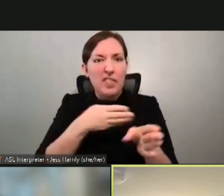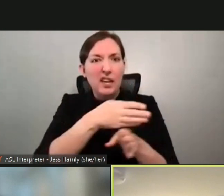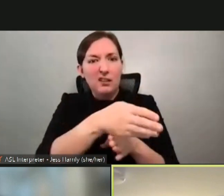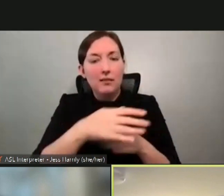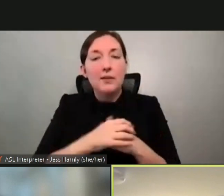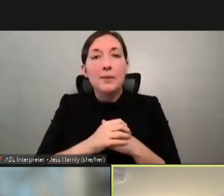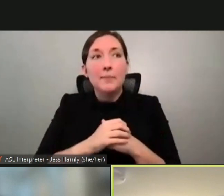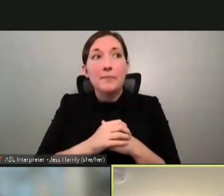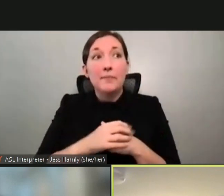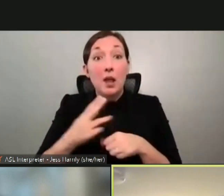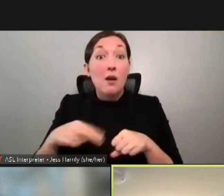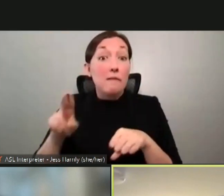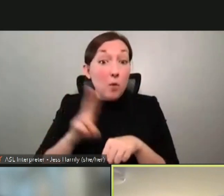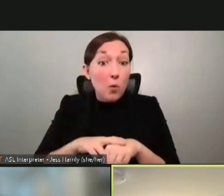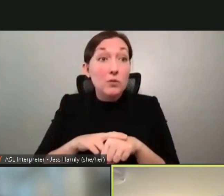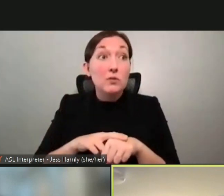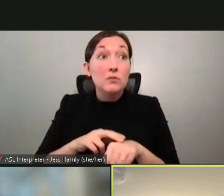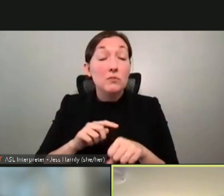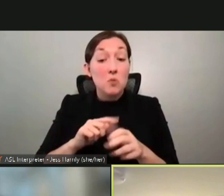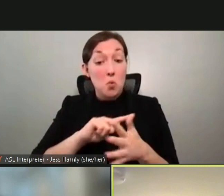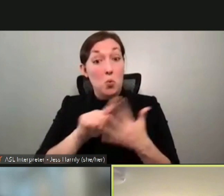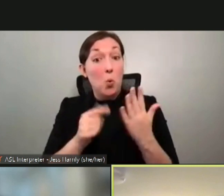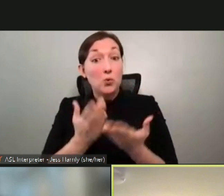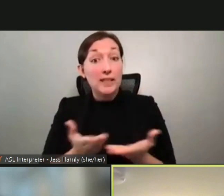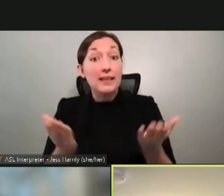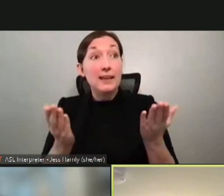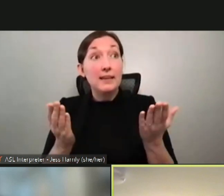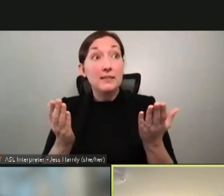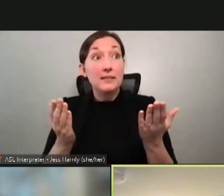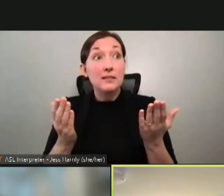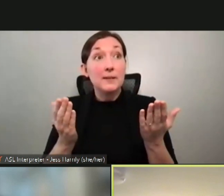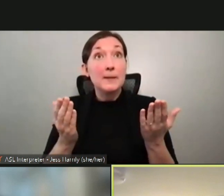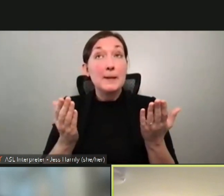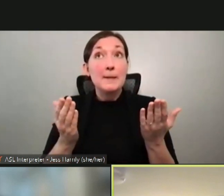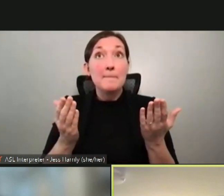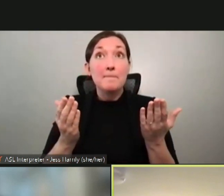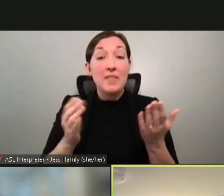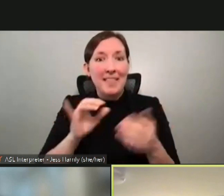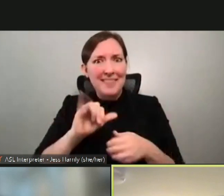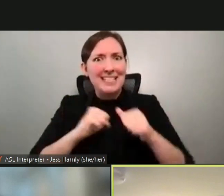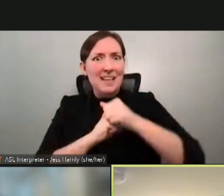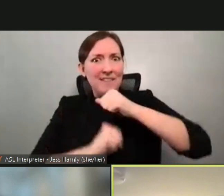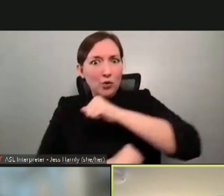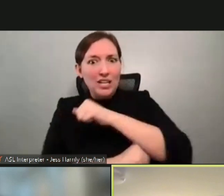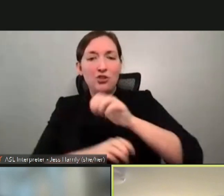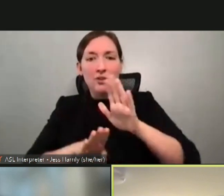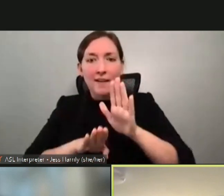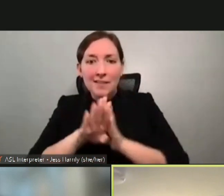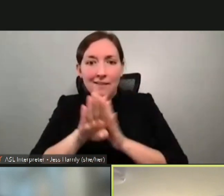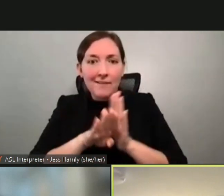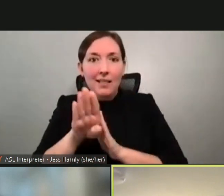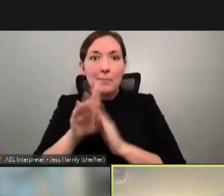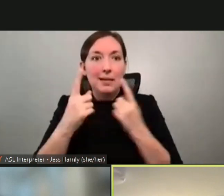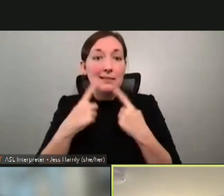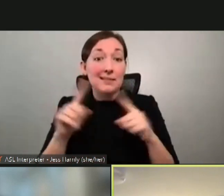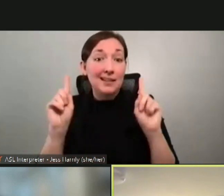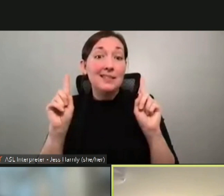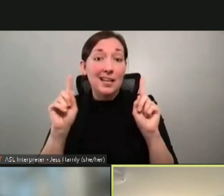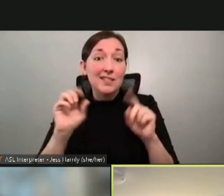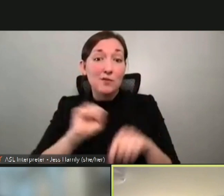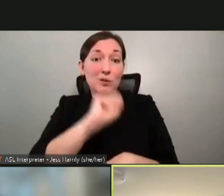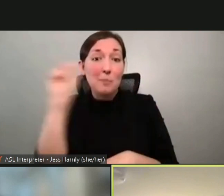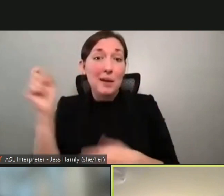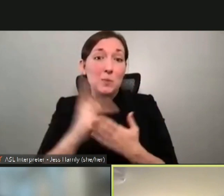course, those are things is the basis of developing a successful space